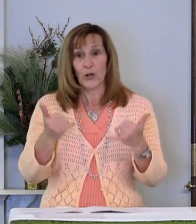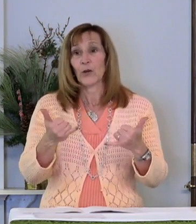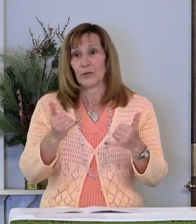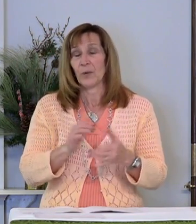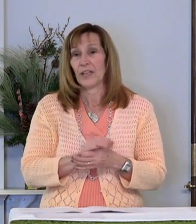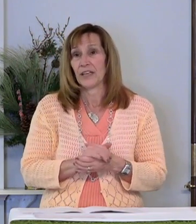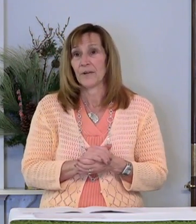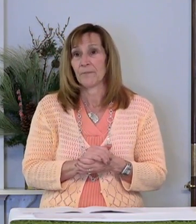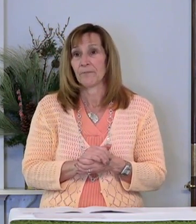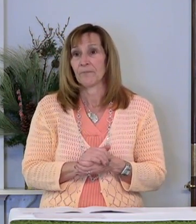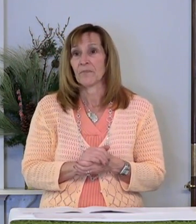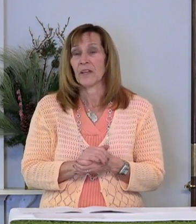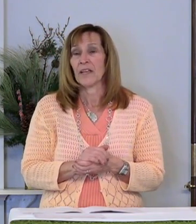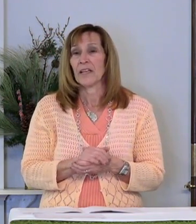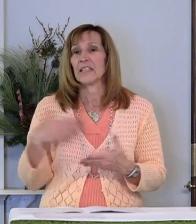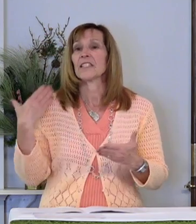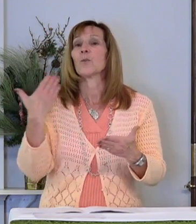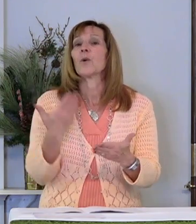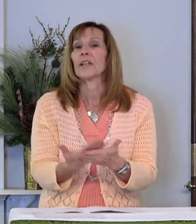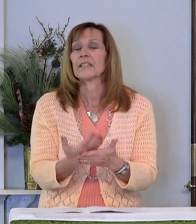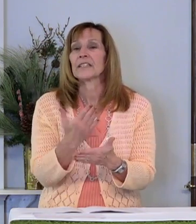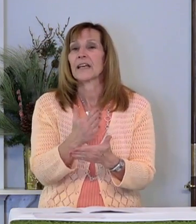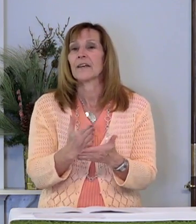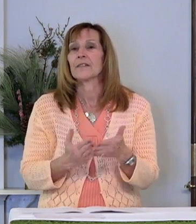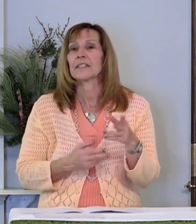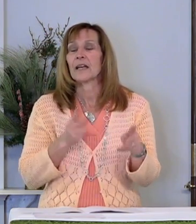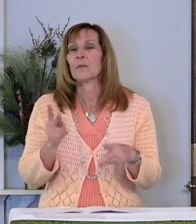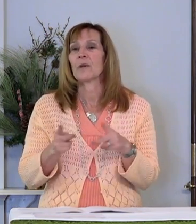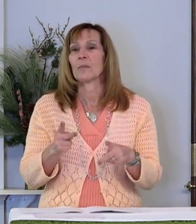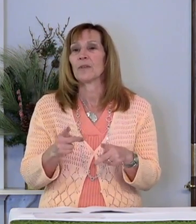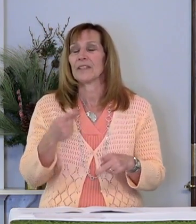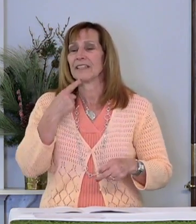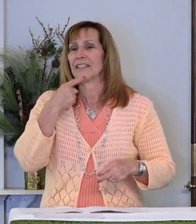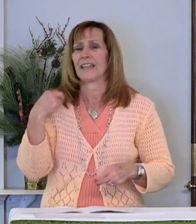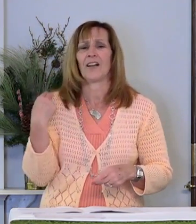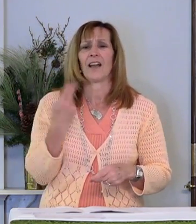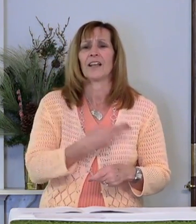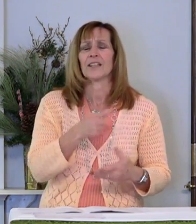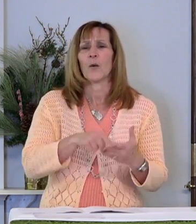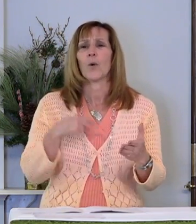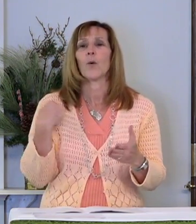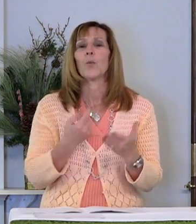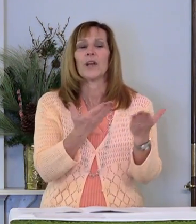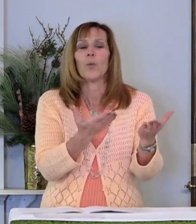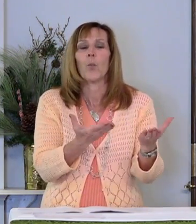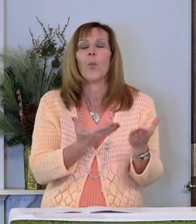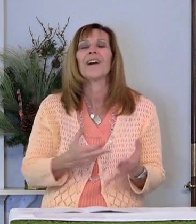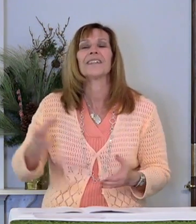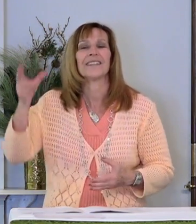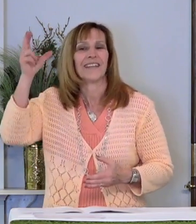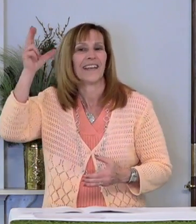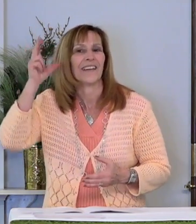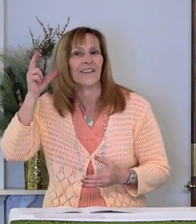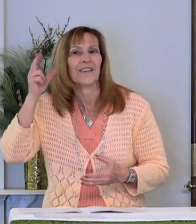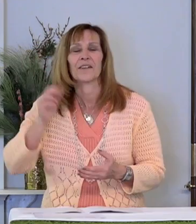is the willingness of some candidates to tell us what we want to hear,